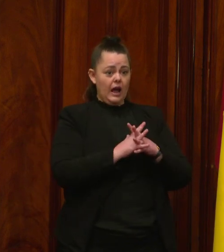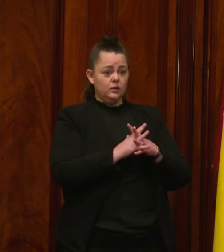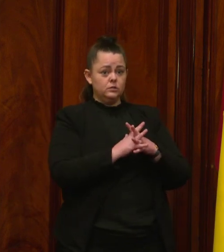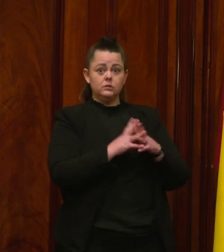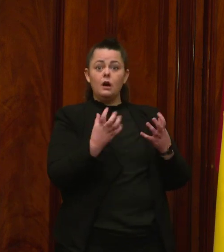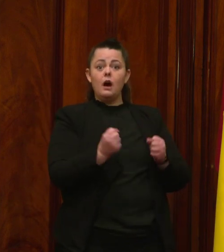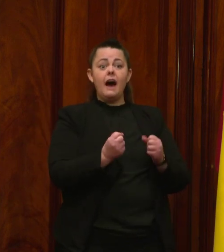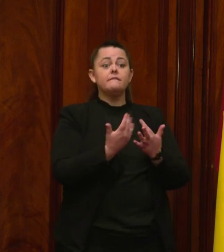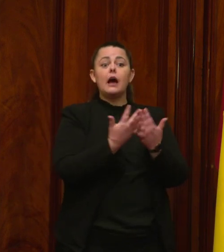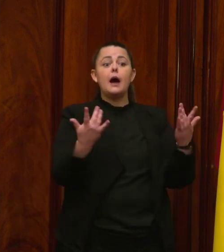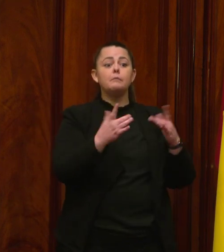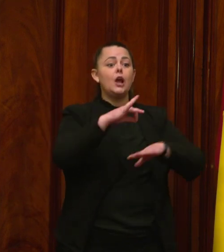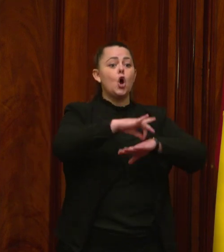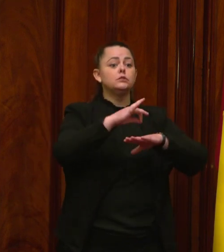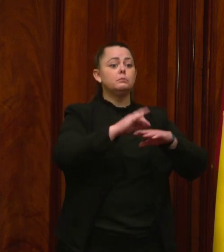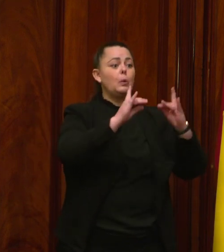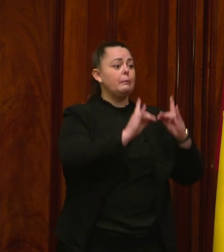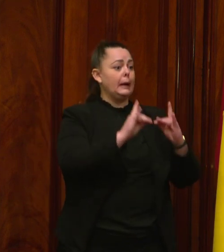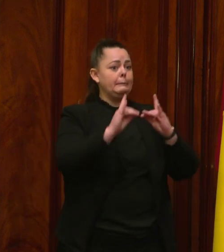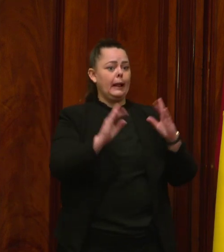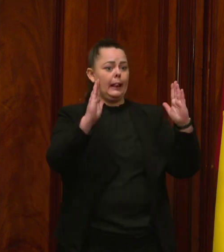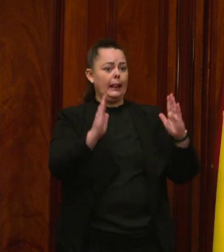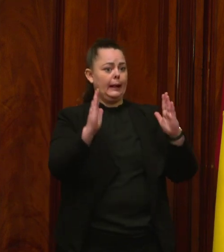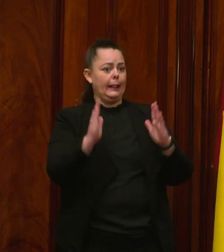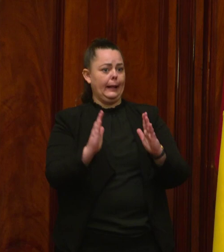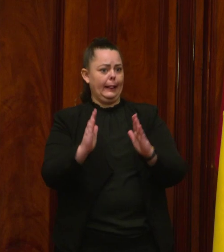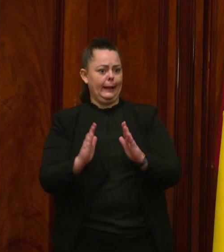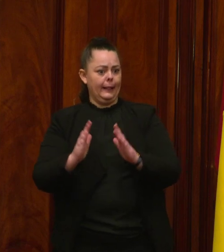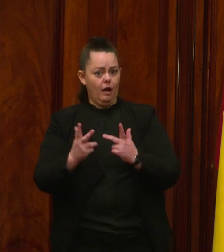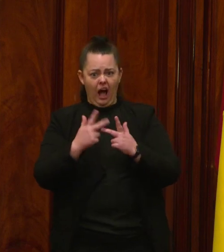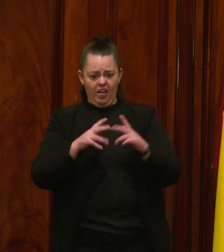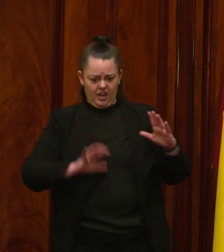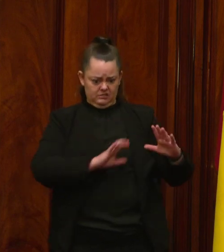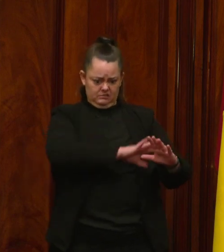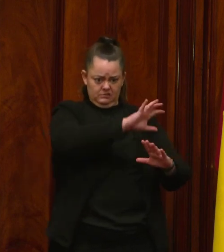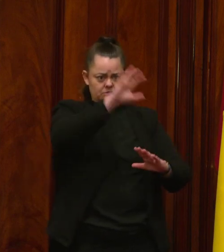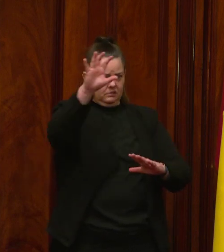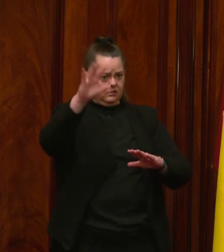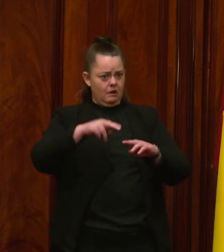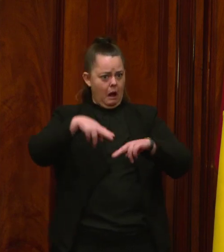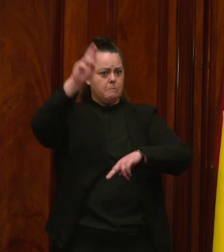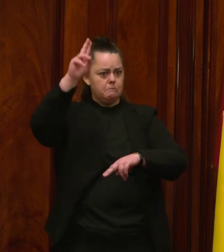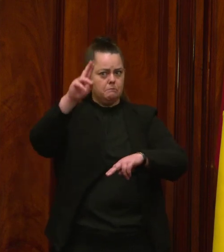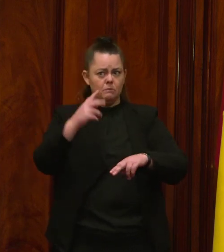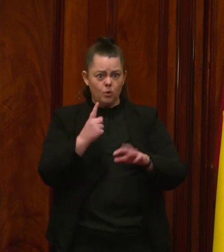state increased their number of beds. Victoria gained 598 and Queensland 1,027. To